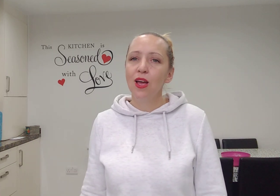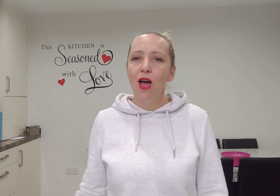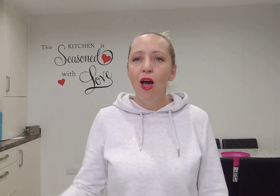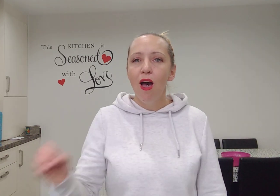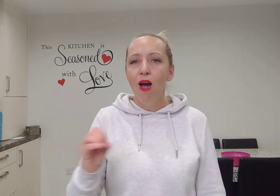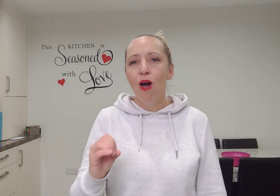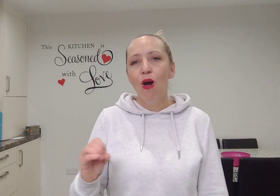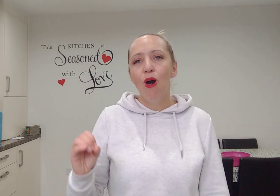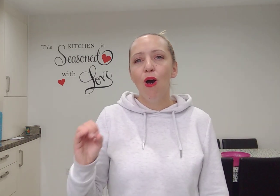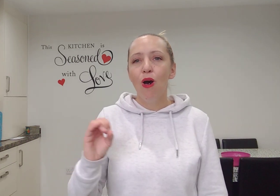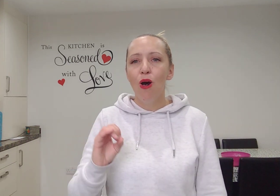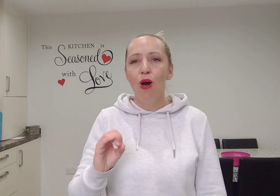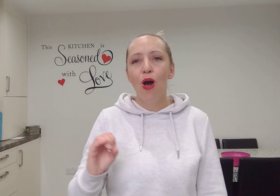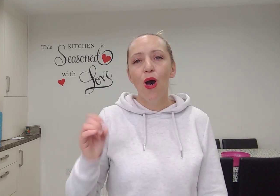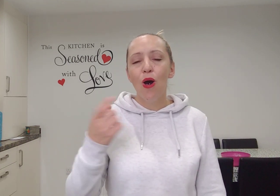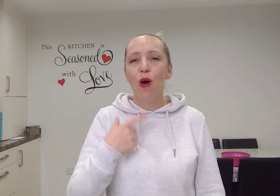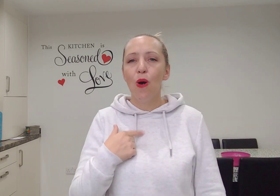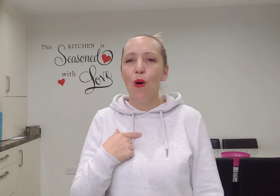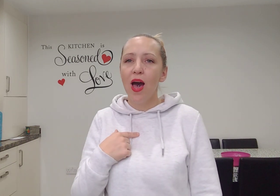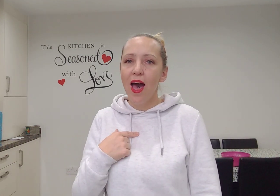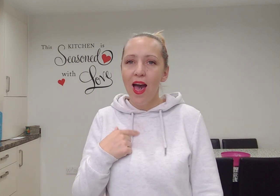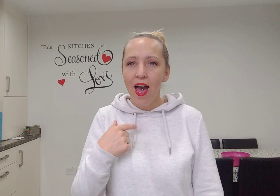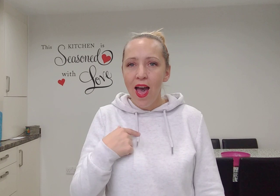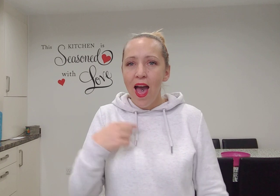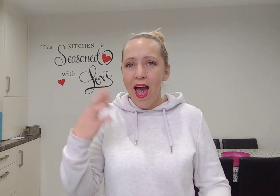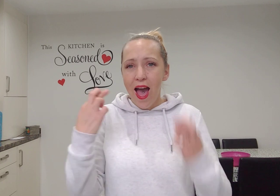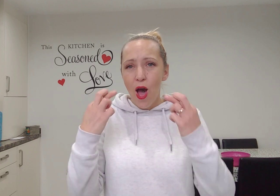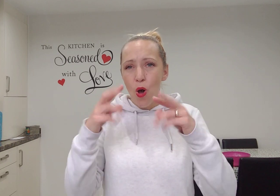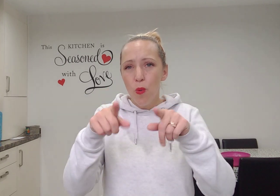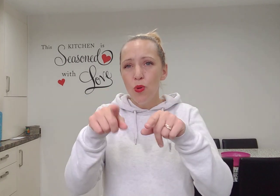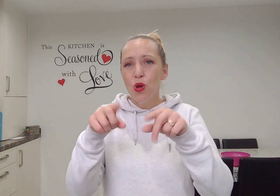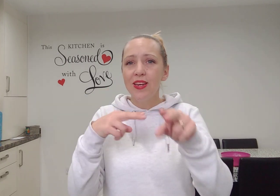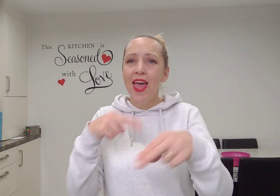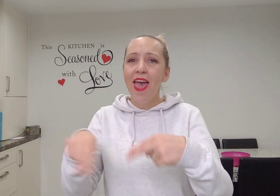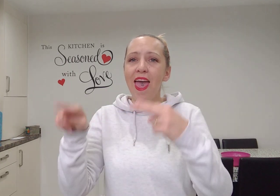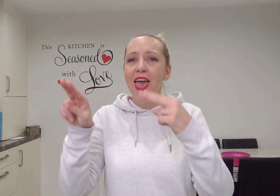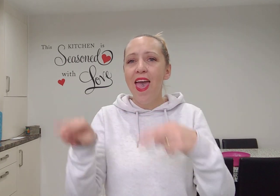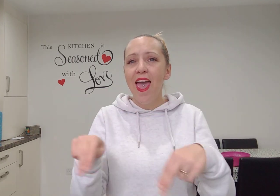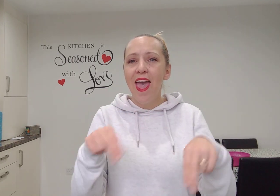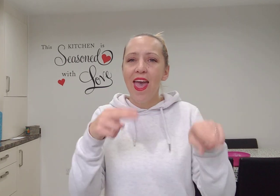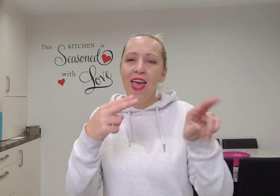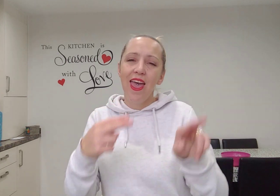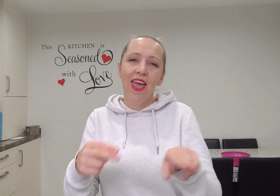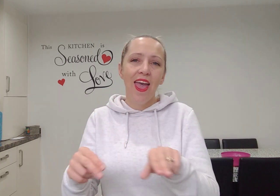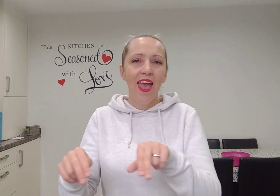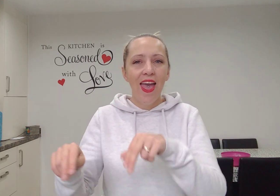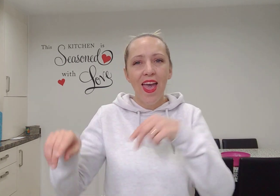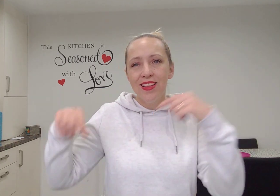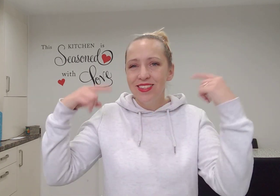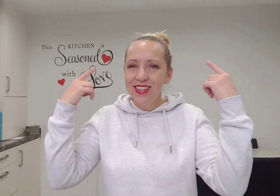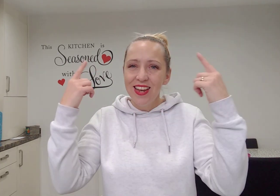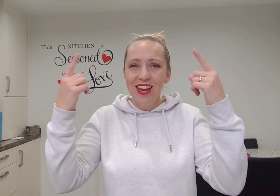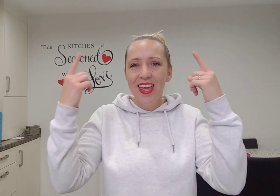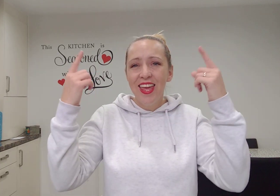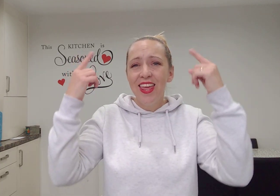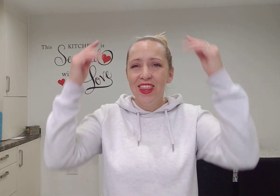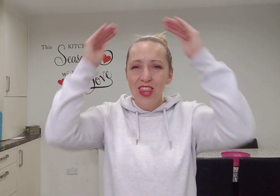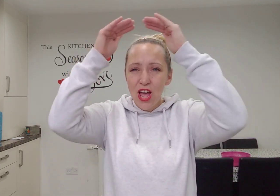Oh, I hope you're dancing in the